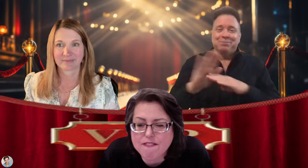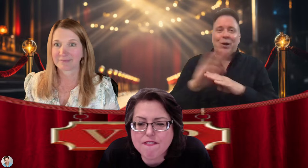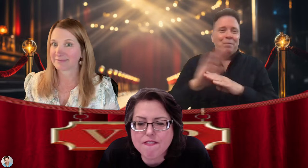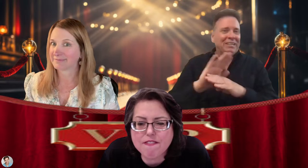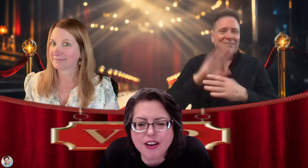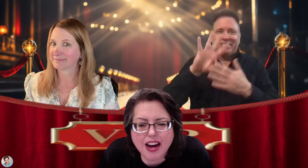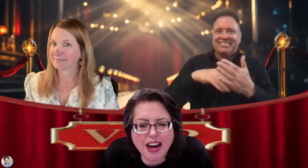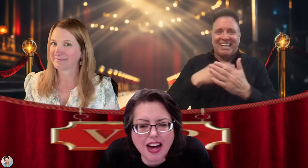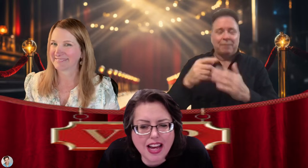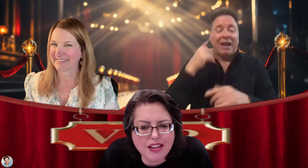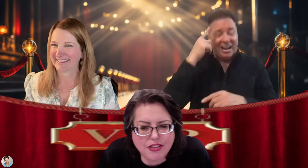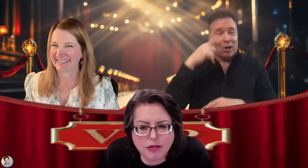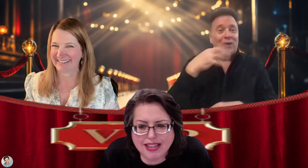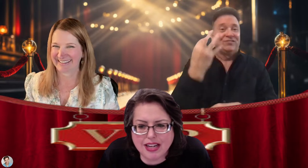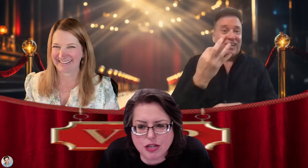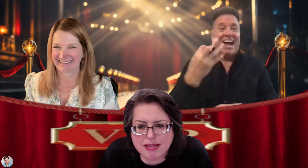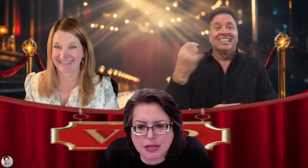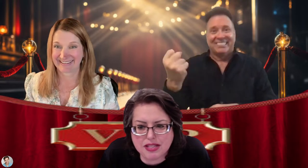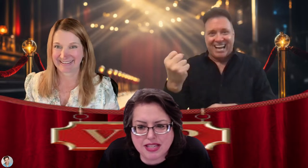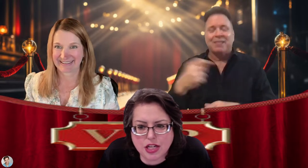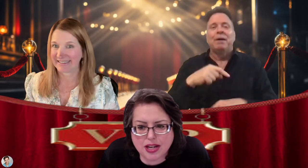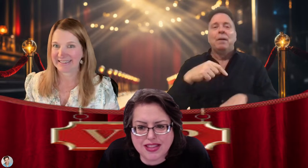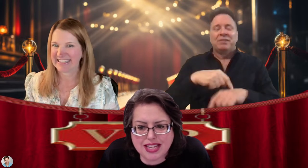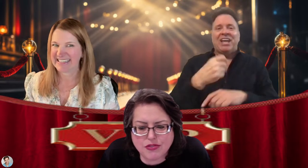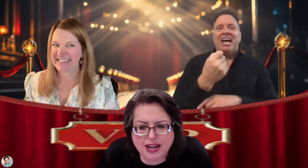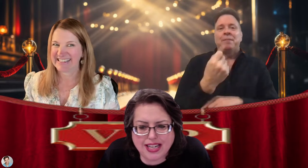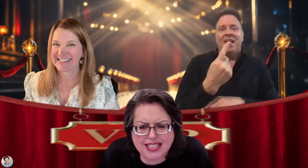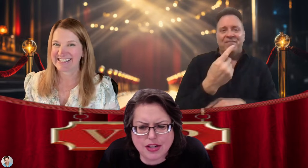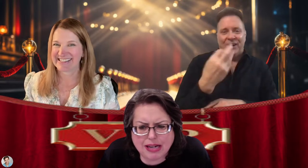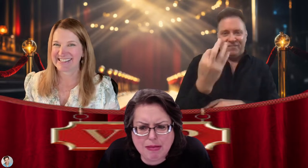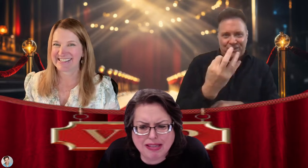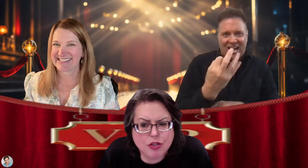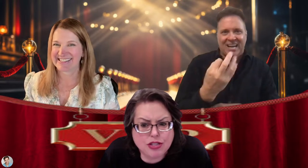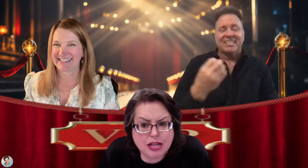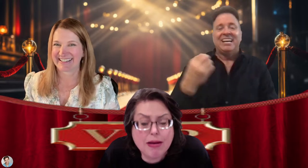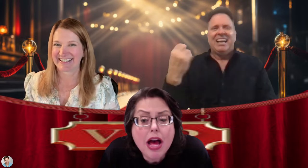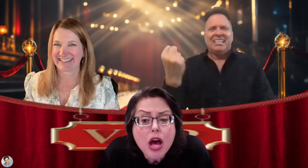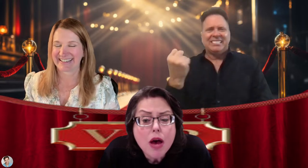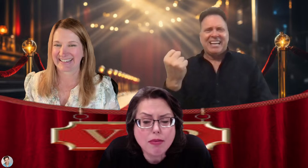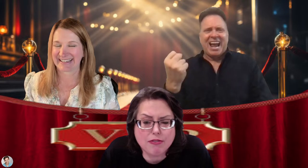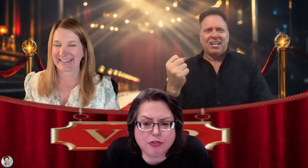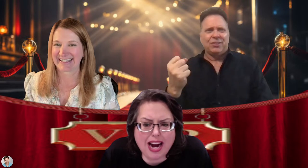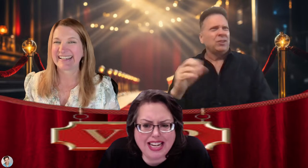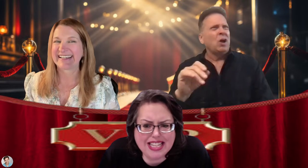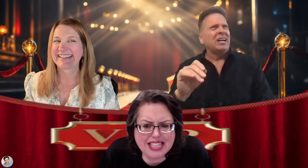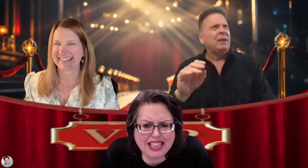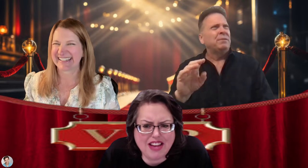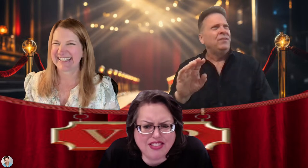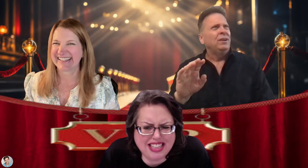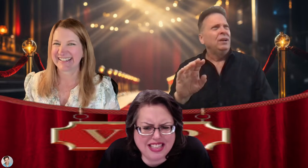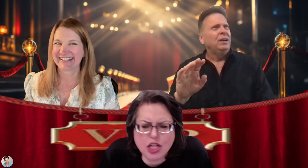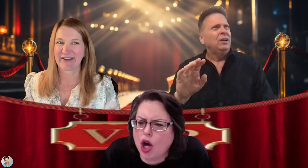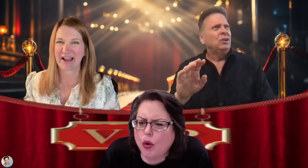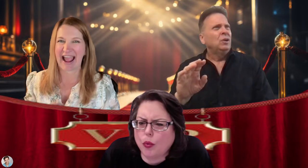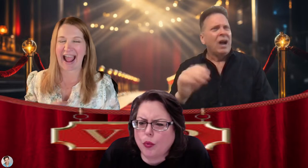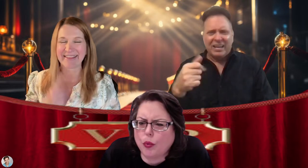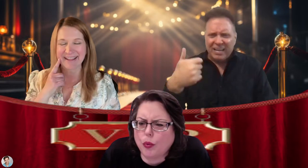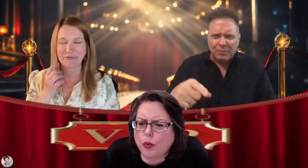5. Oh, my gosh. I'm busy with the schedule. I think it's Friday and Saturday. I might be confusing them. But Fridays at 11. No. I think